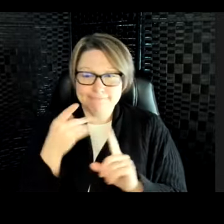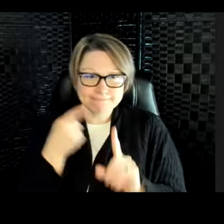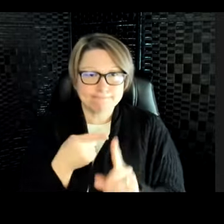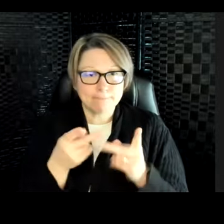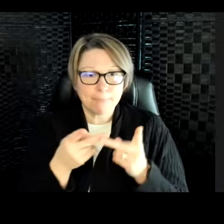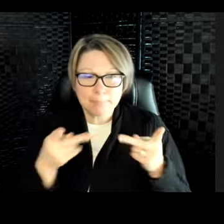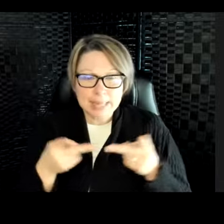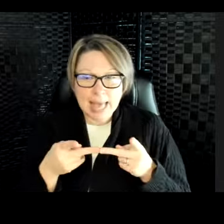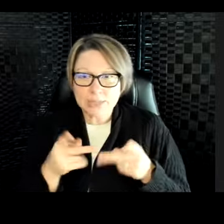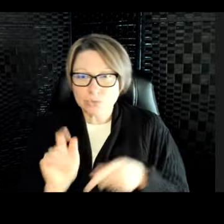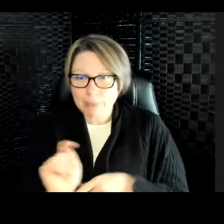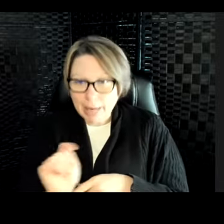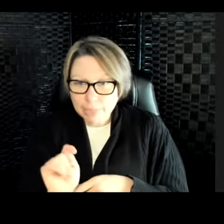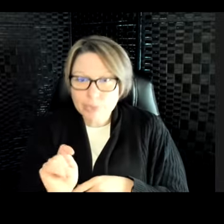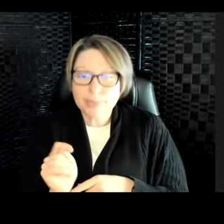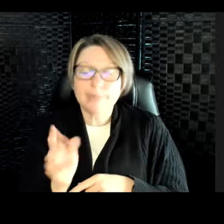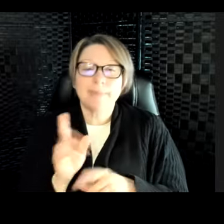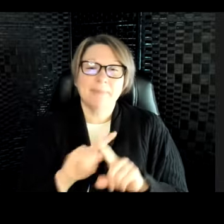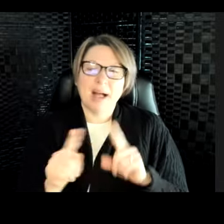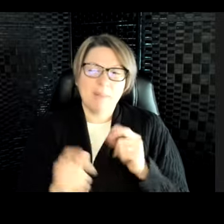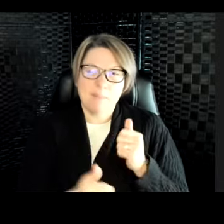to go. But most animals just go wherever they want.